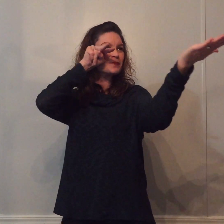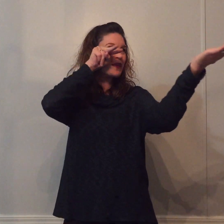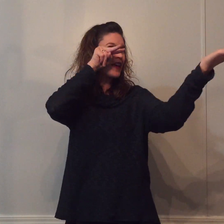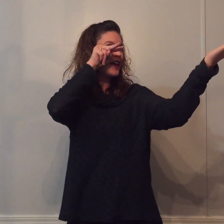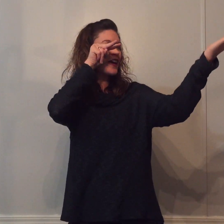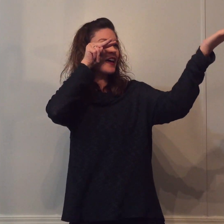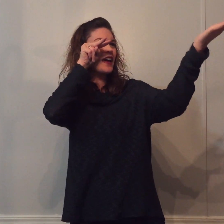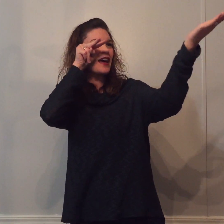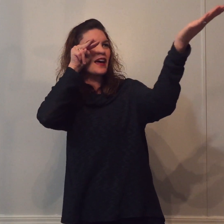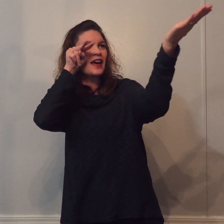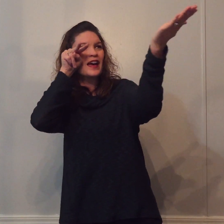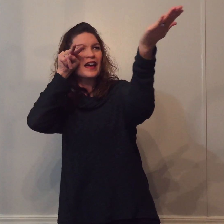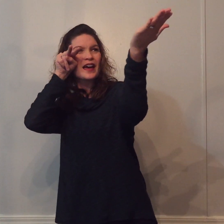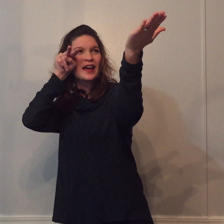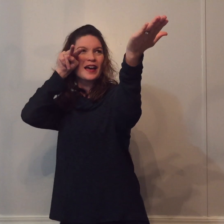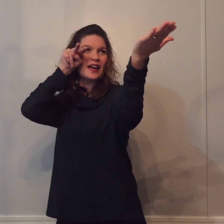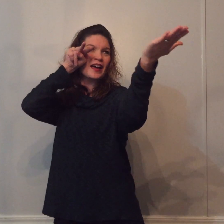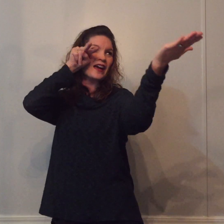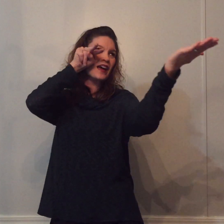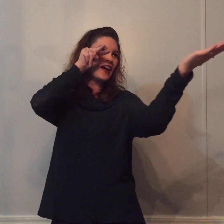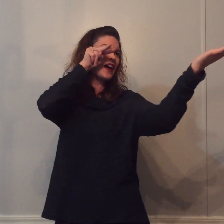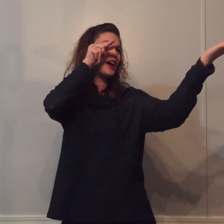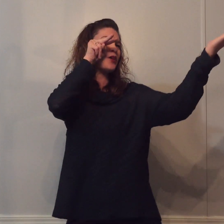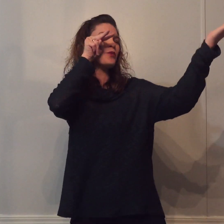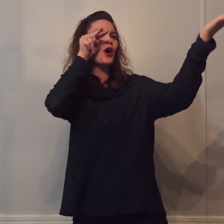sparrow.